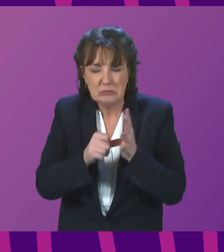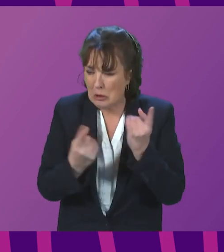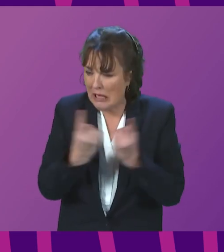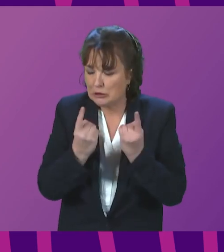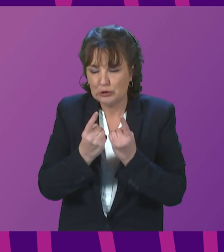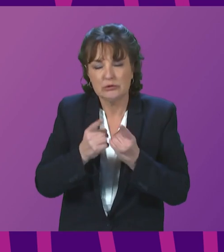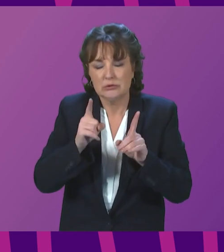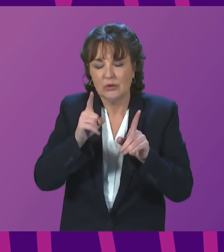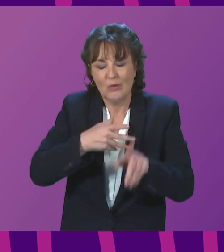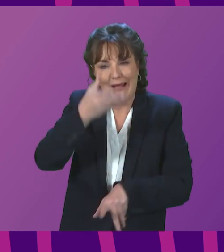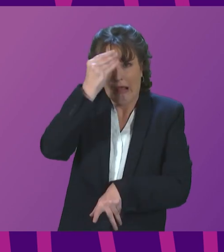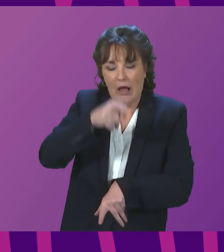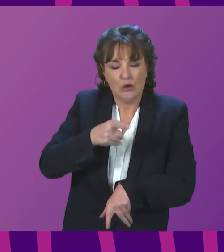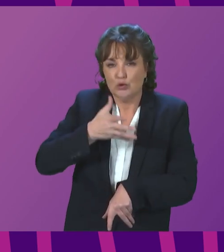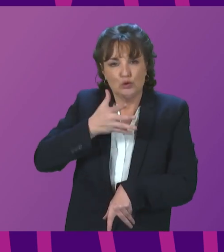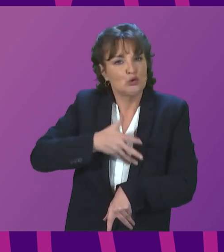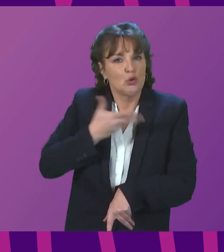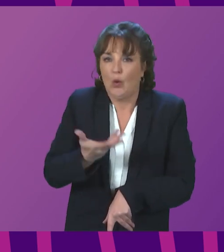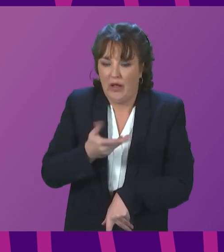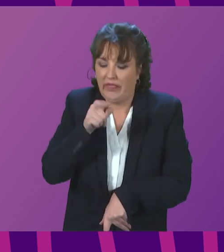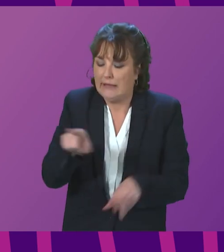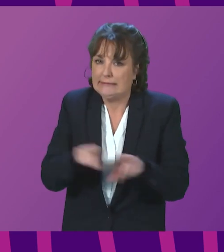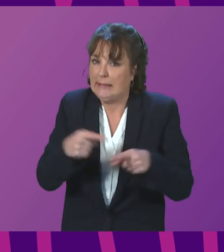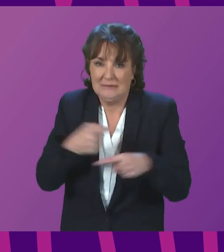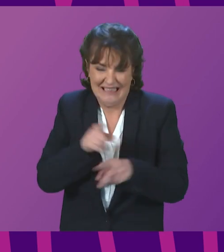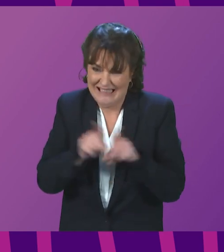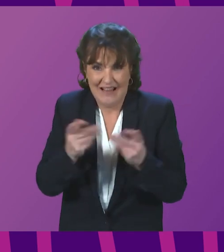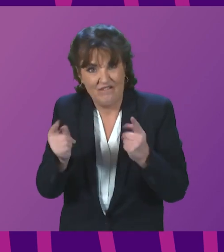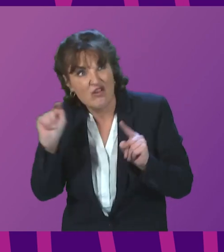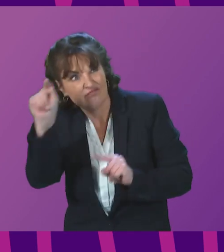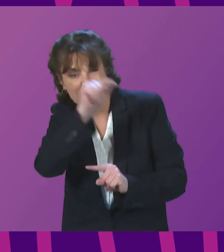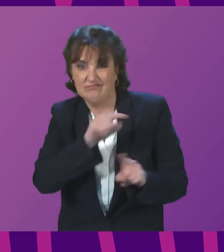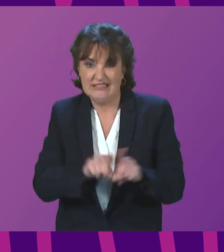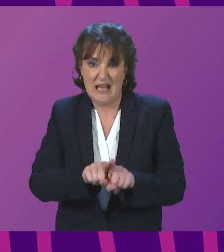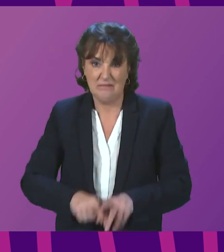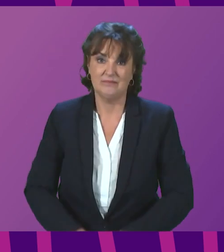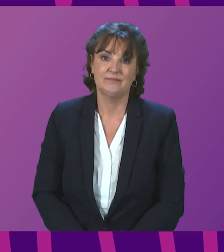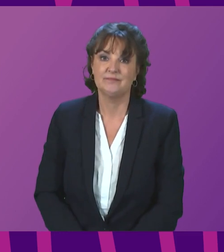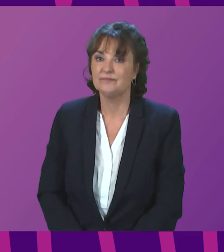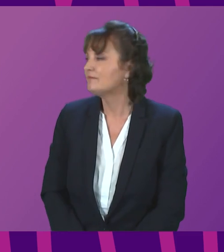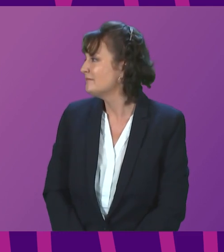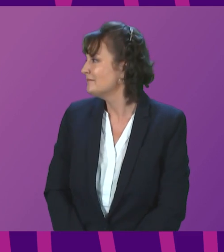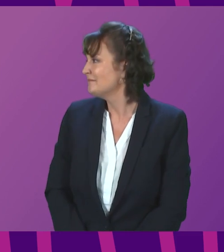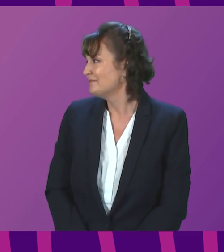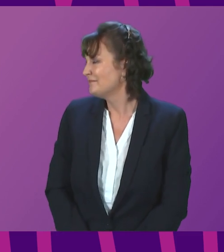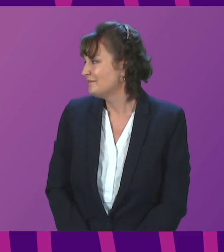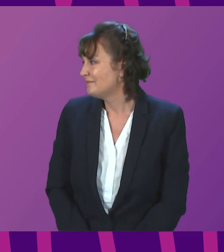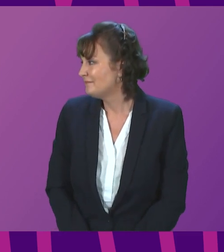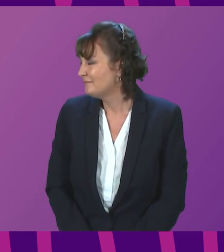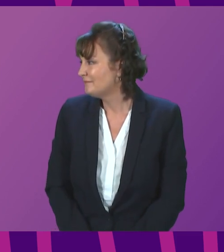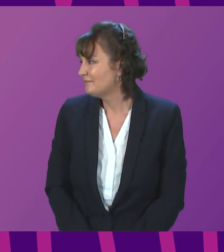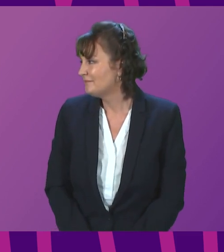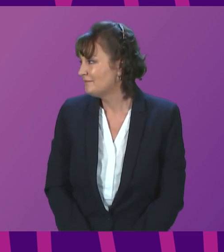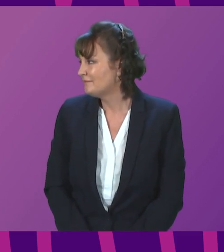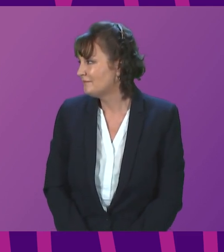and not repeated, and that is the case with NHS Highland and any other health board. Christine Graham. Thank you very much for signing officer.